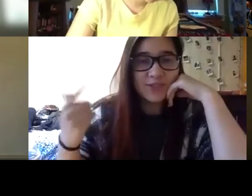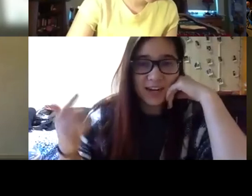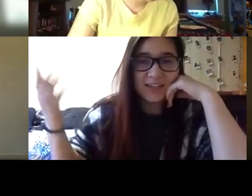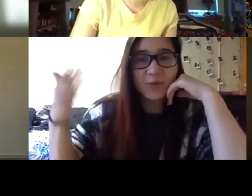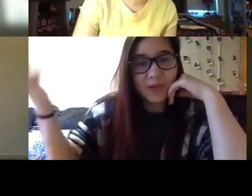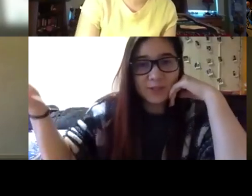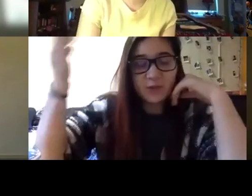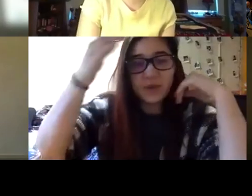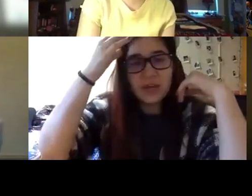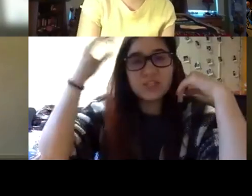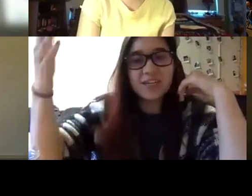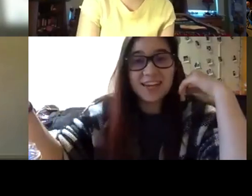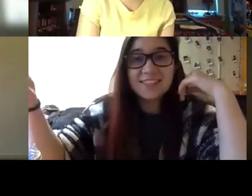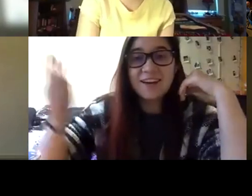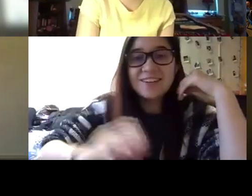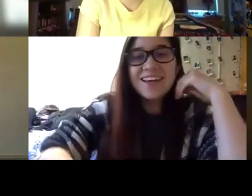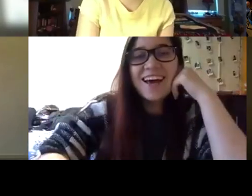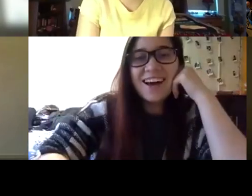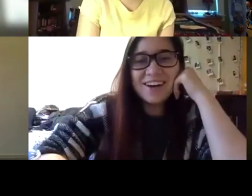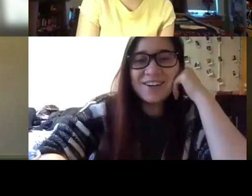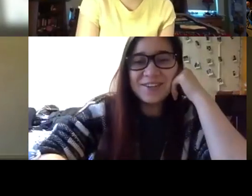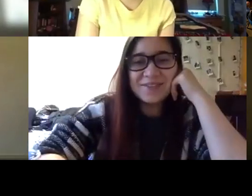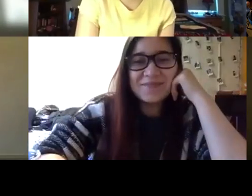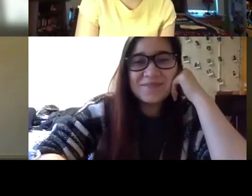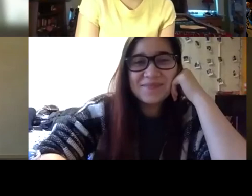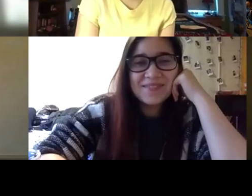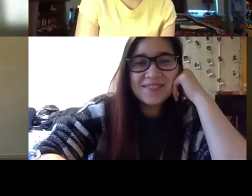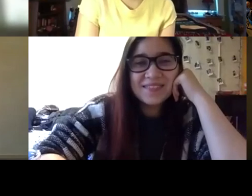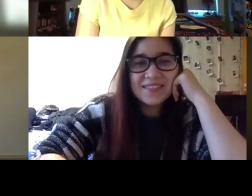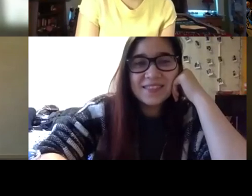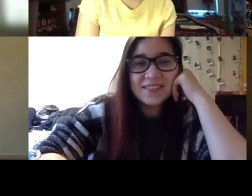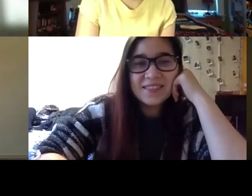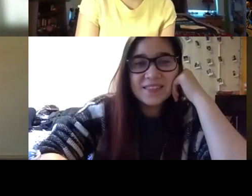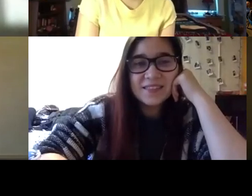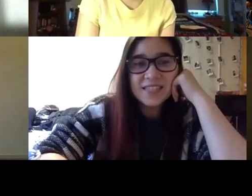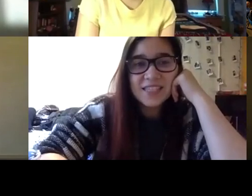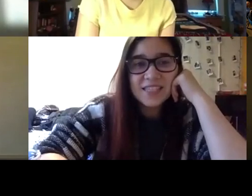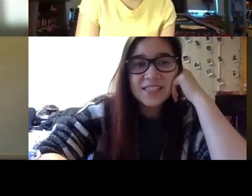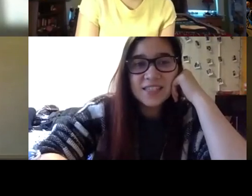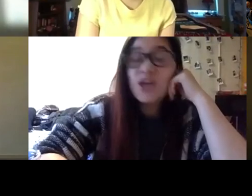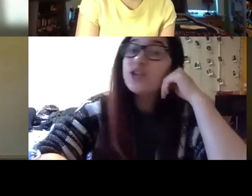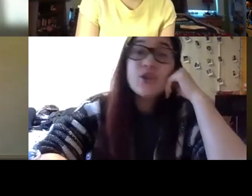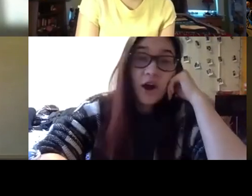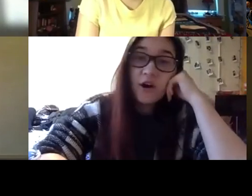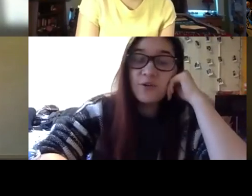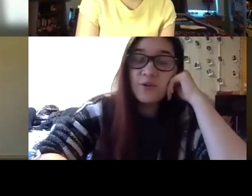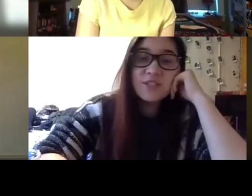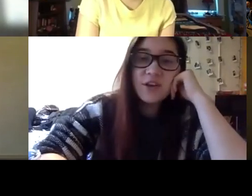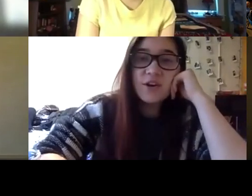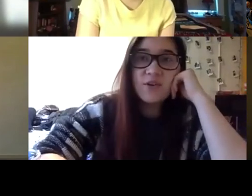technically, but I do do the major in ASL. Did you take classes with Donna Schaefer before you decided to go to Manchester? No. um,